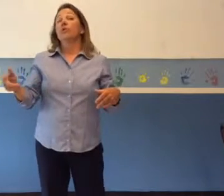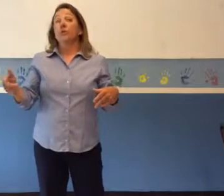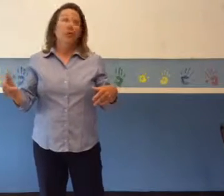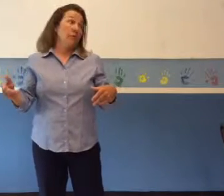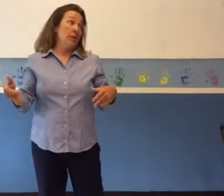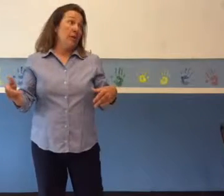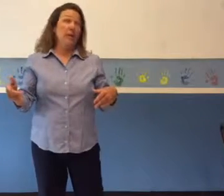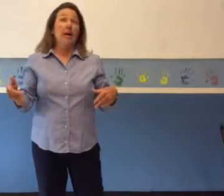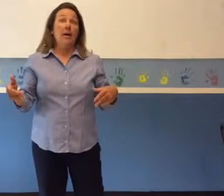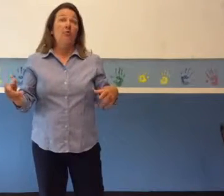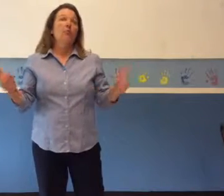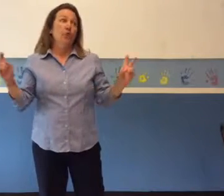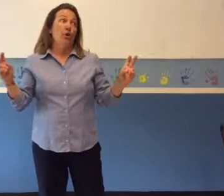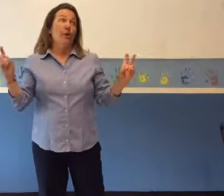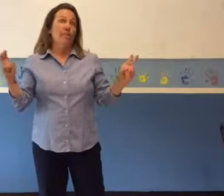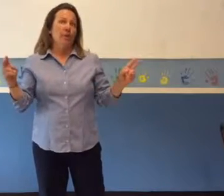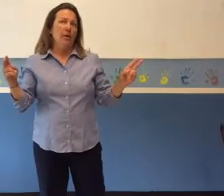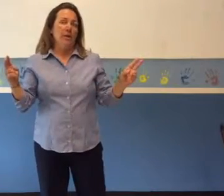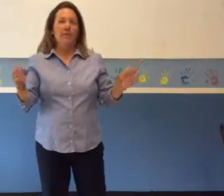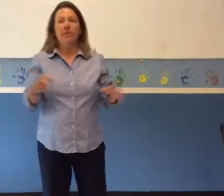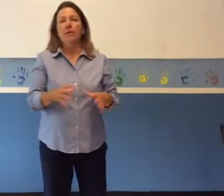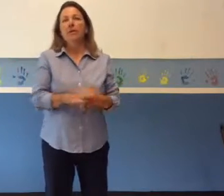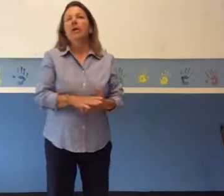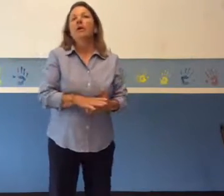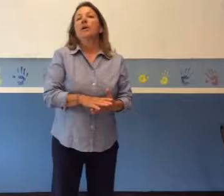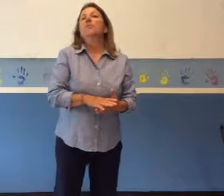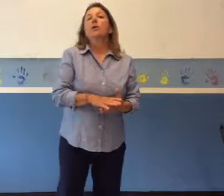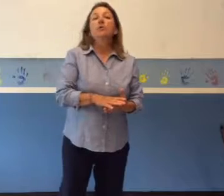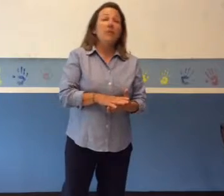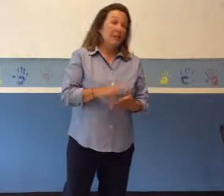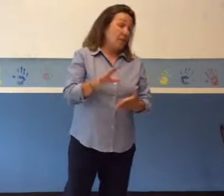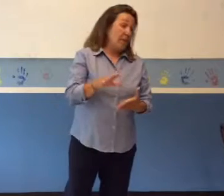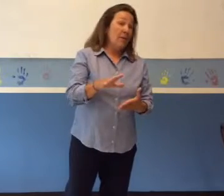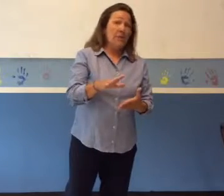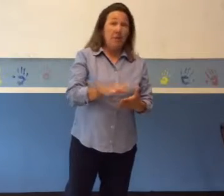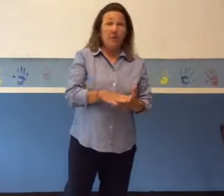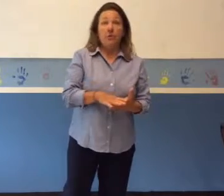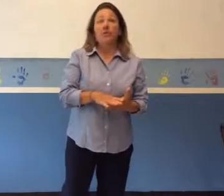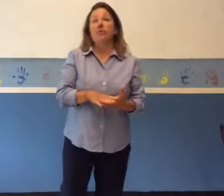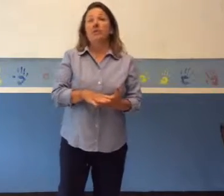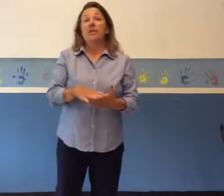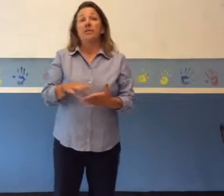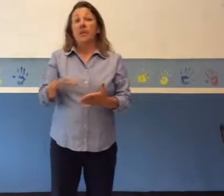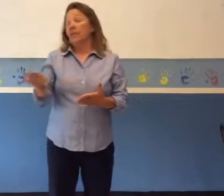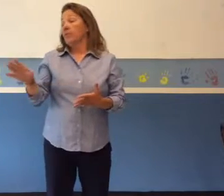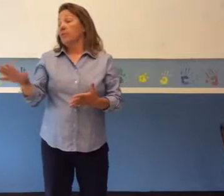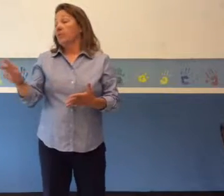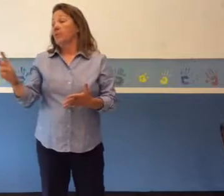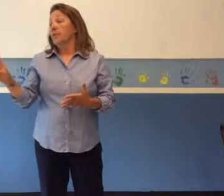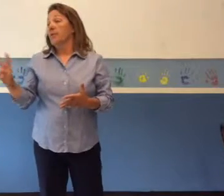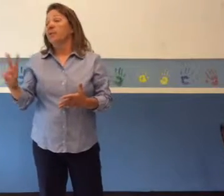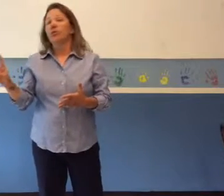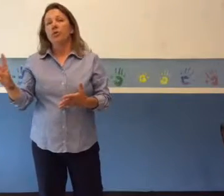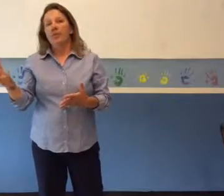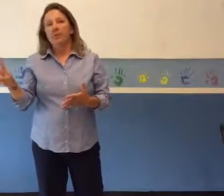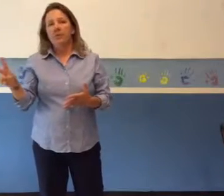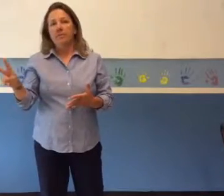university-style job for life. Most states allow a teacher to receive tenure after simply two years.